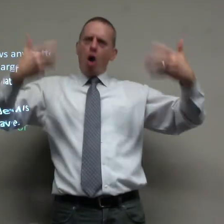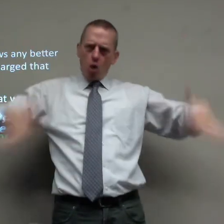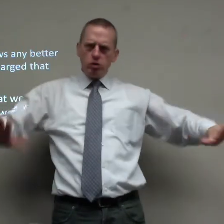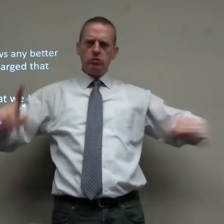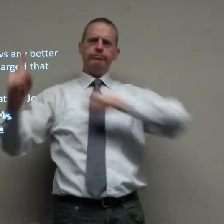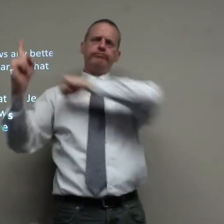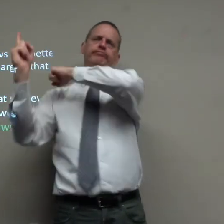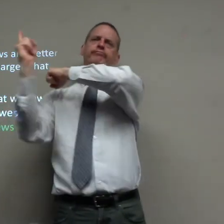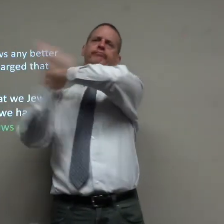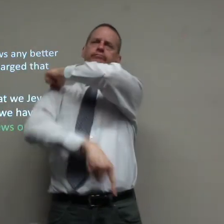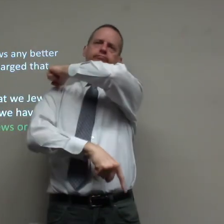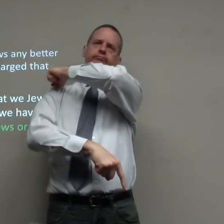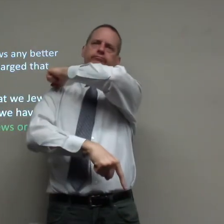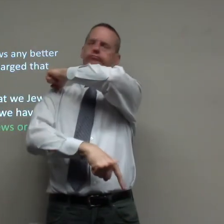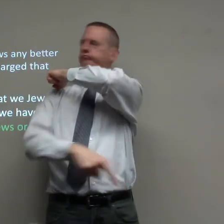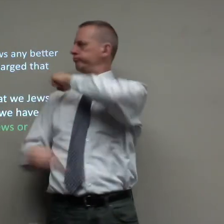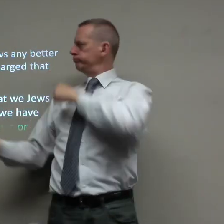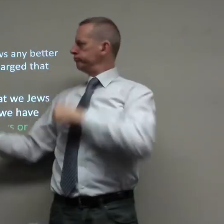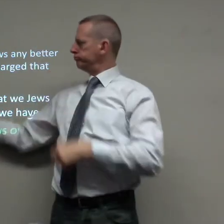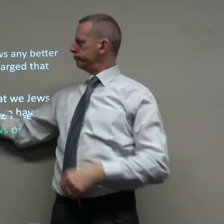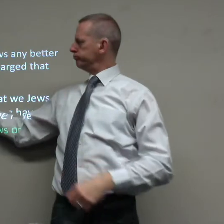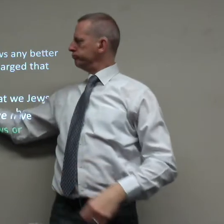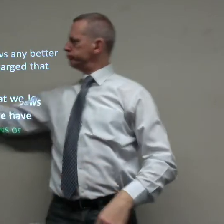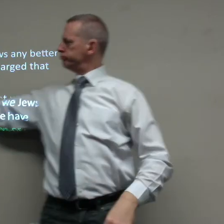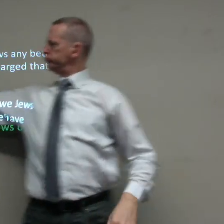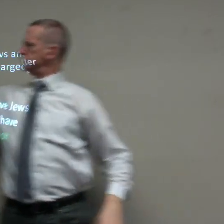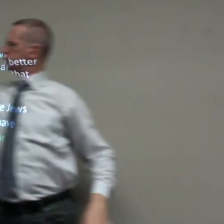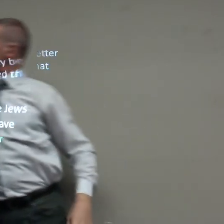are already sinners in need to be punished.